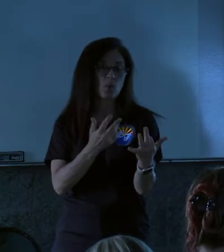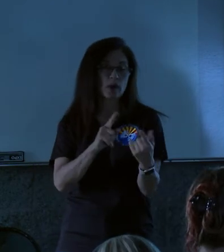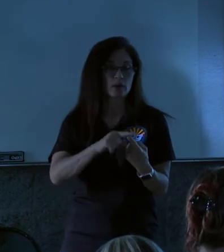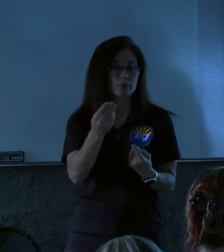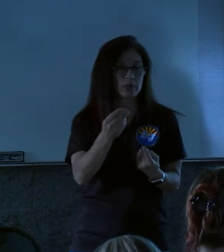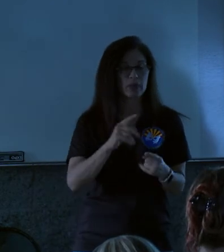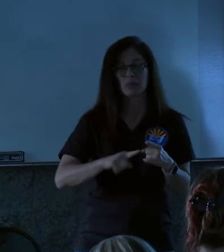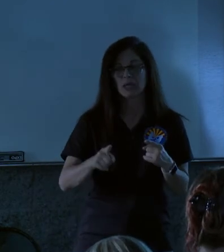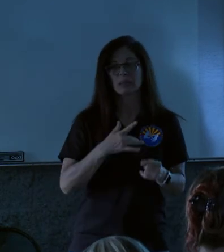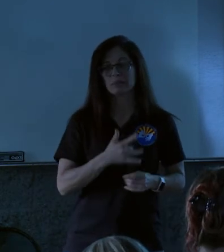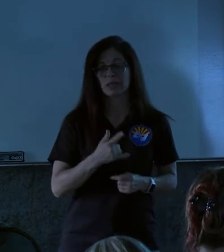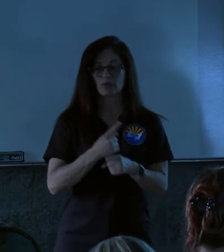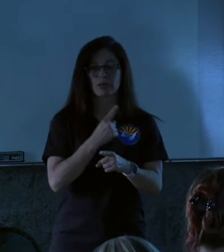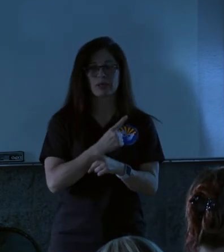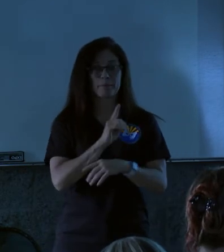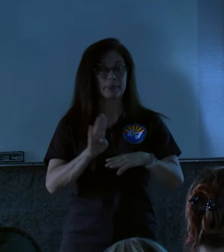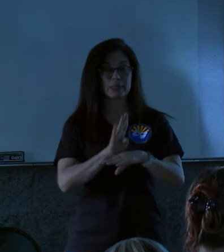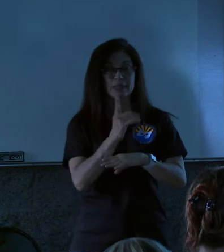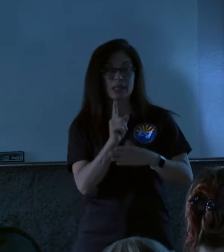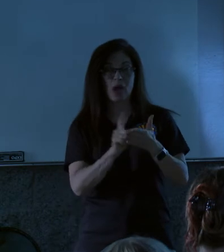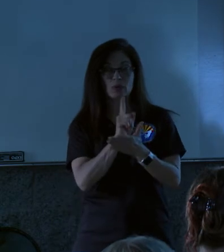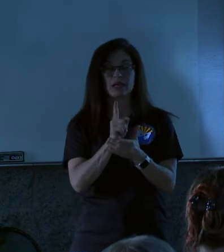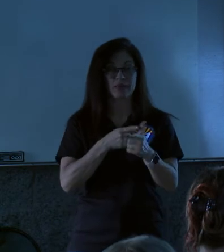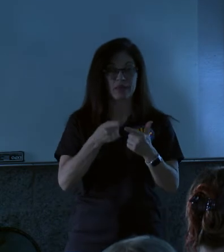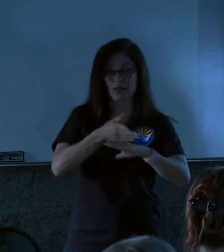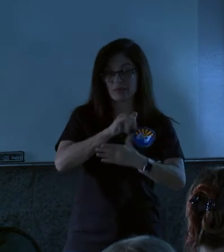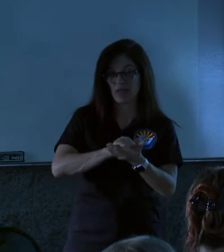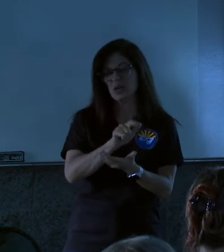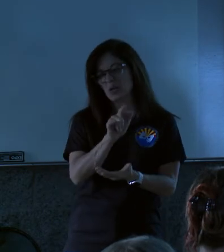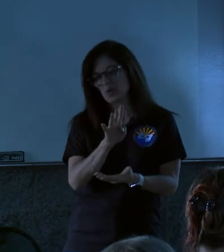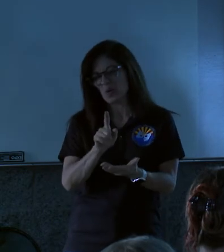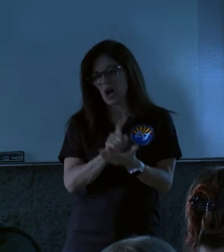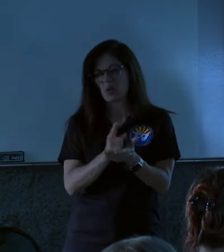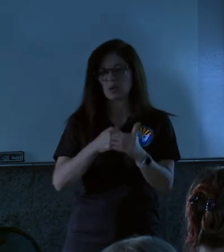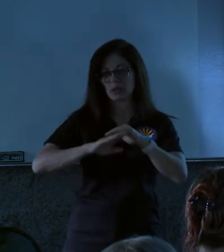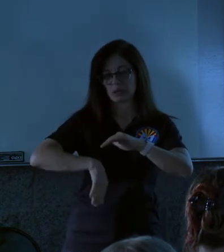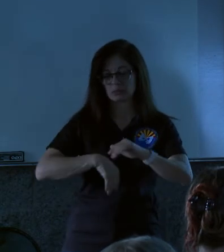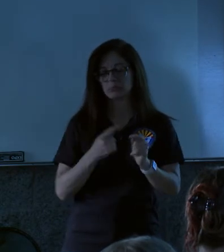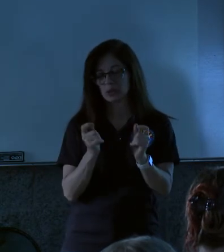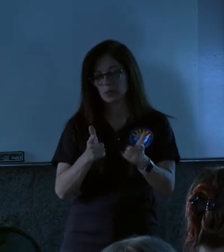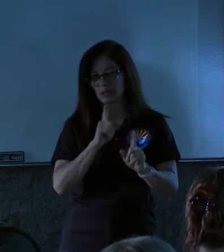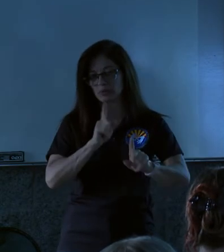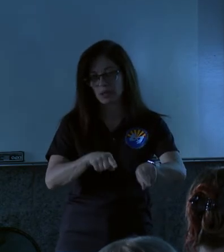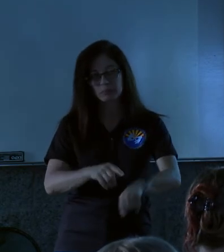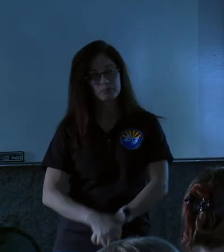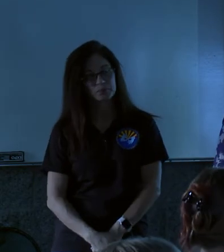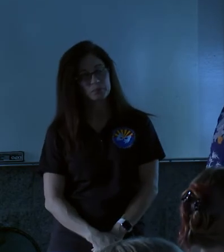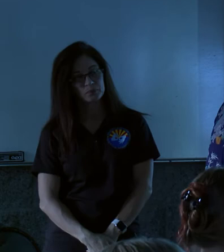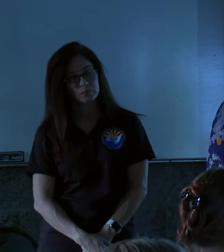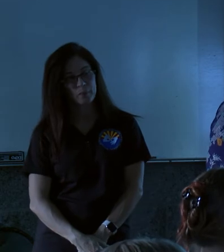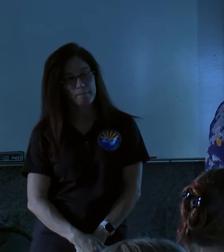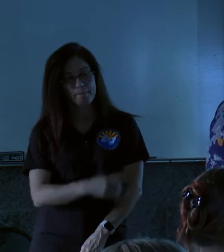just say business, you know, regular business hours and then within 24 hours afterwards. Fairly quickly, fairly quickly. Do you have any